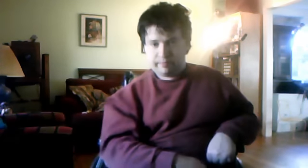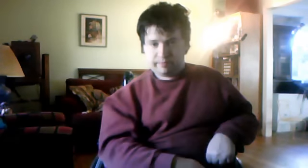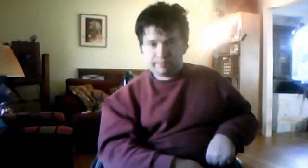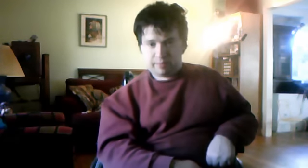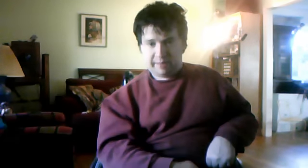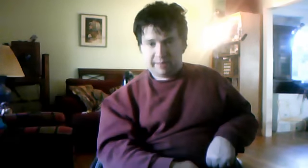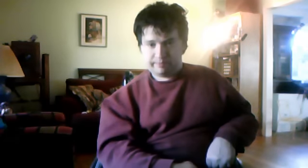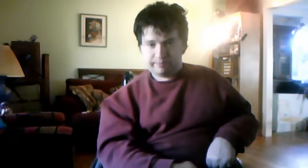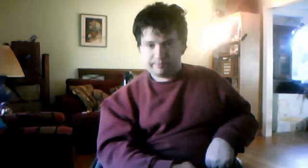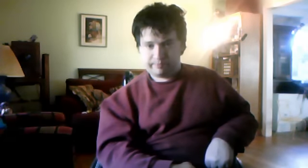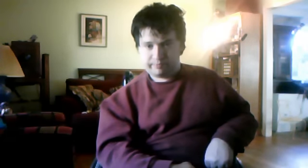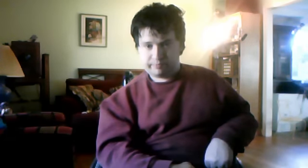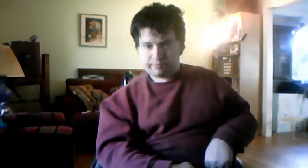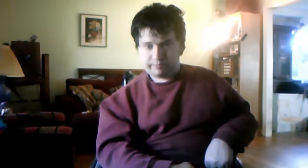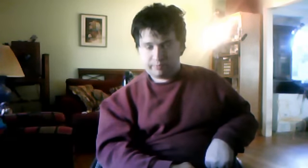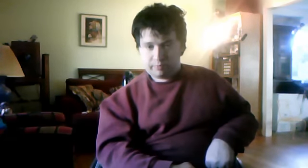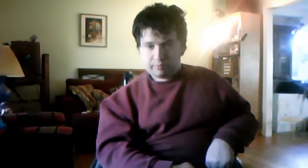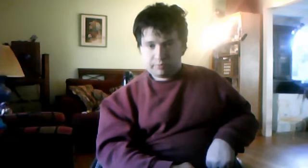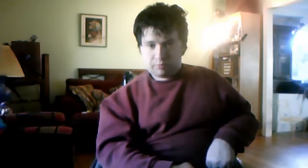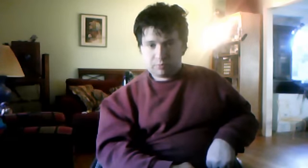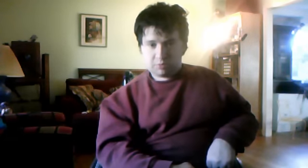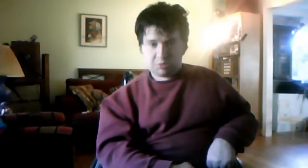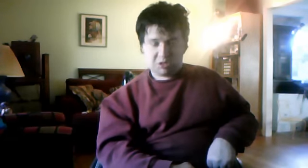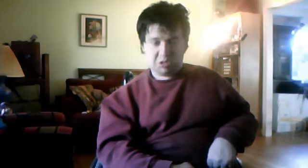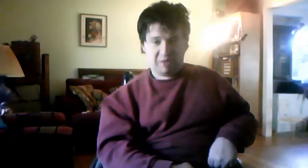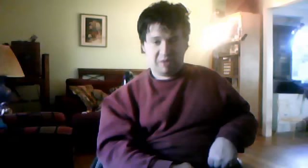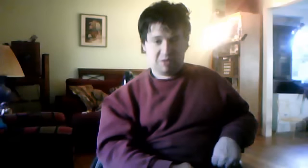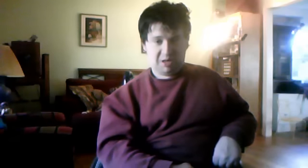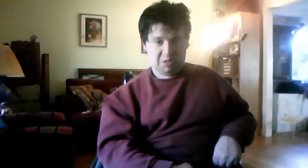okay, just so everyone knows,